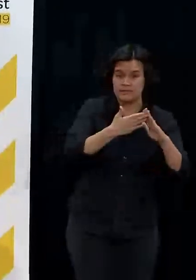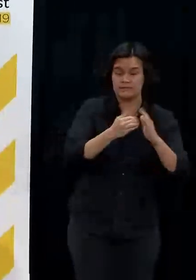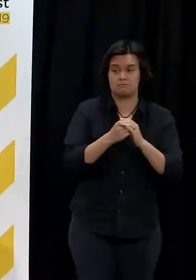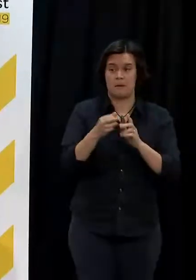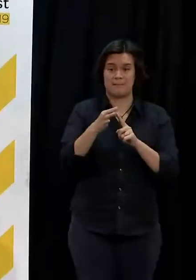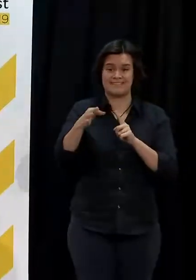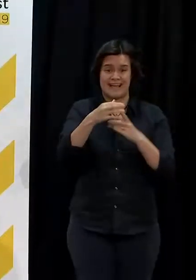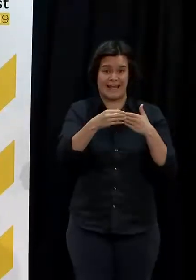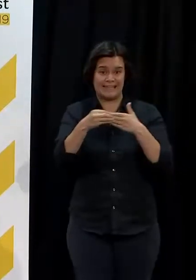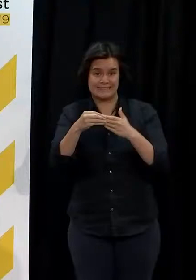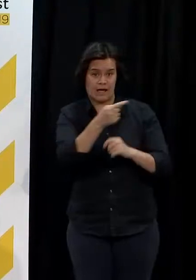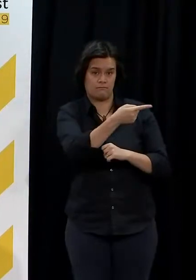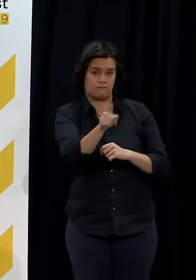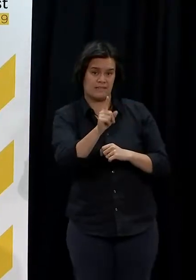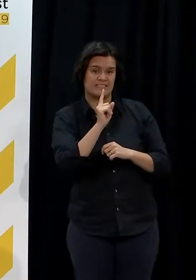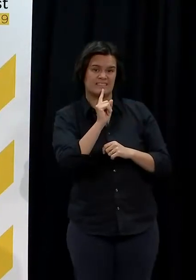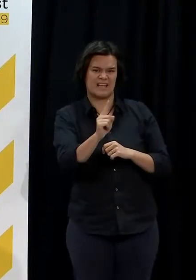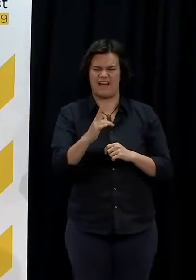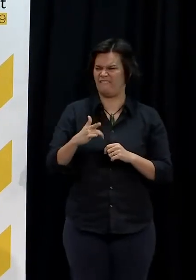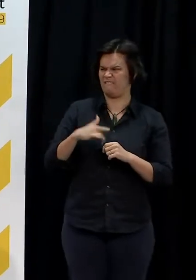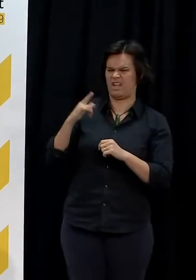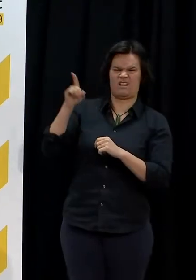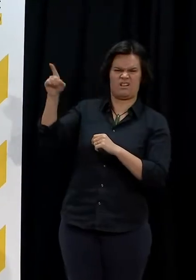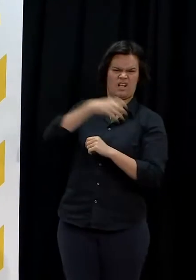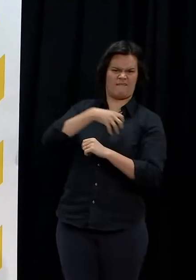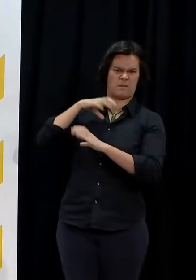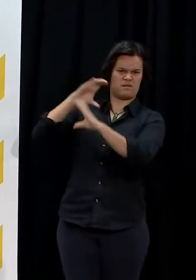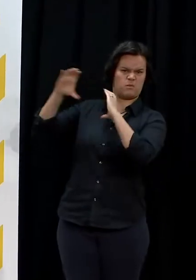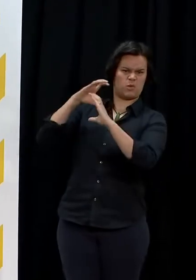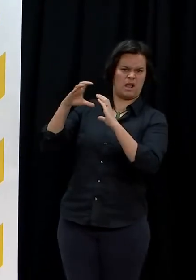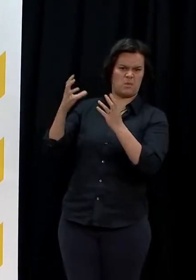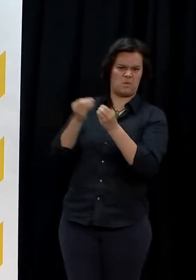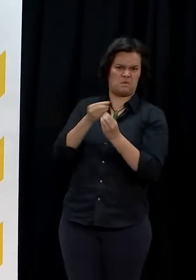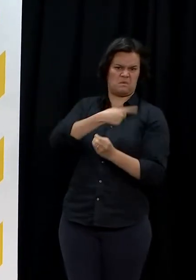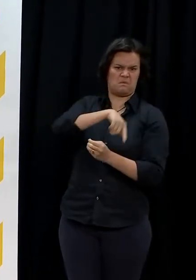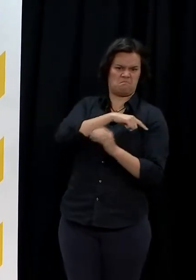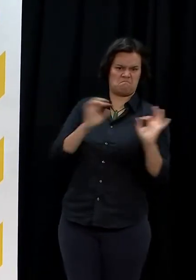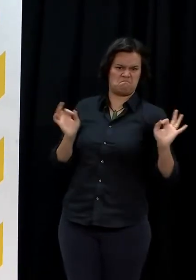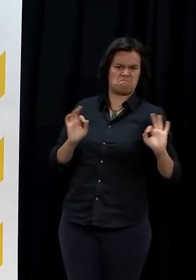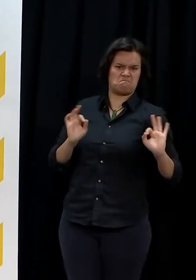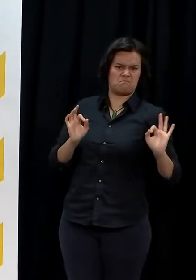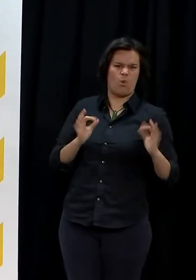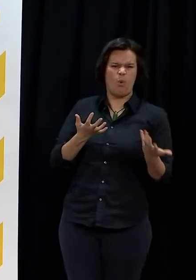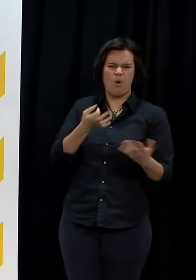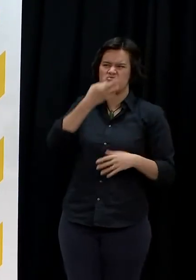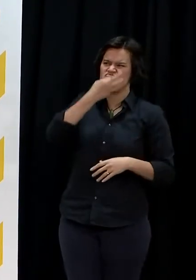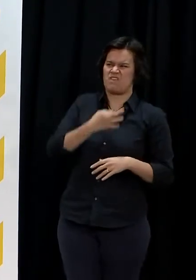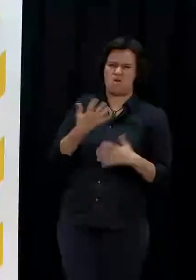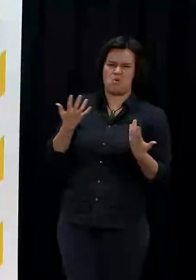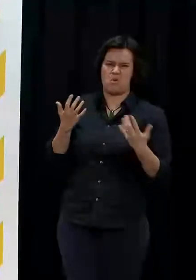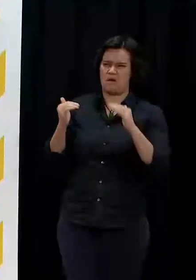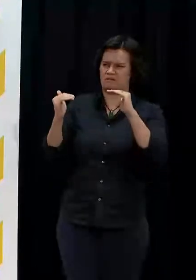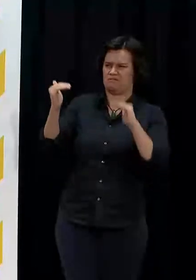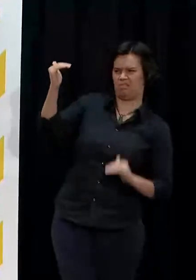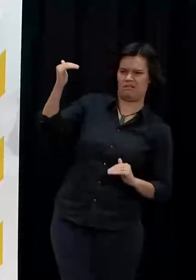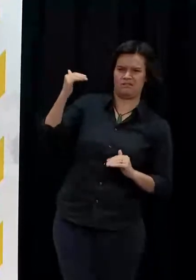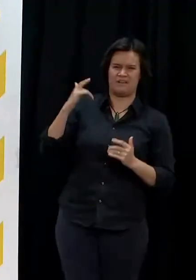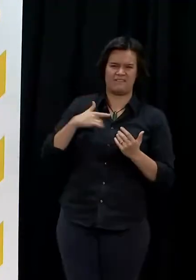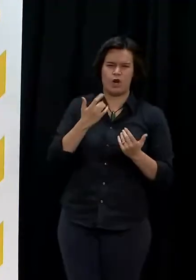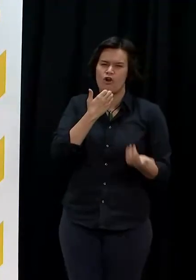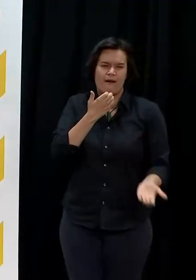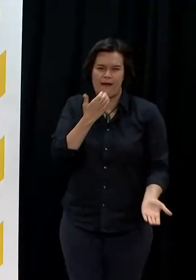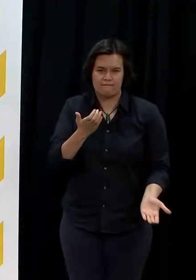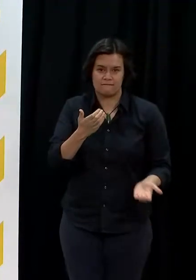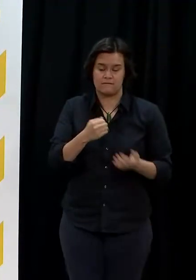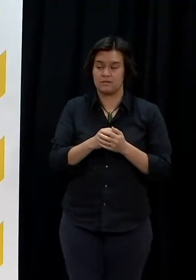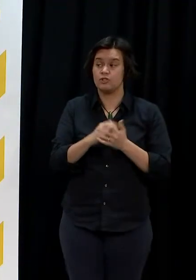that the community engagement hasn't been up to par with what they've been saying. Hasn't been up to par up until this point. Is this funding by